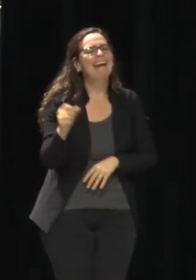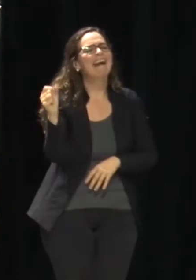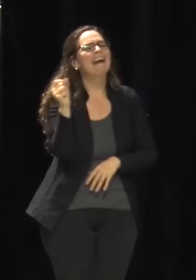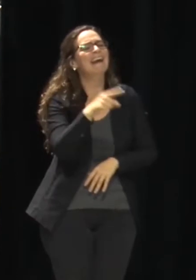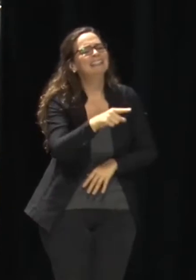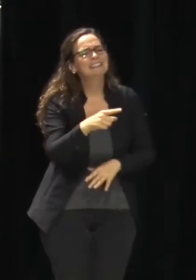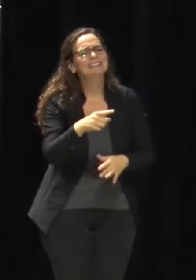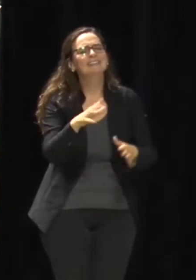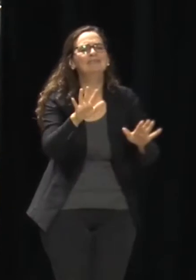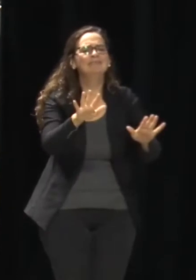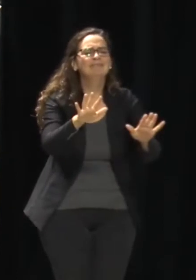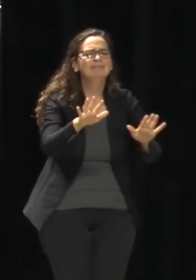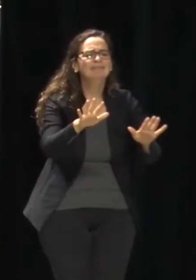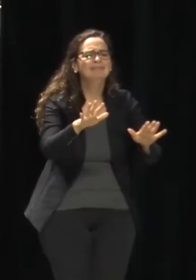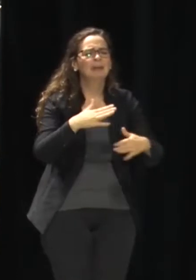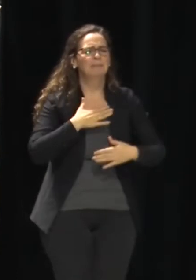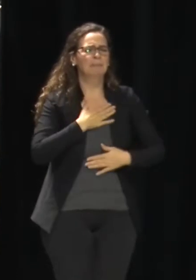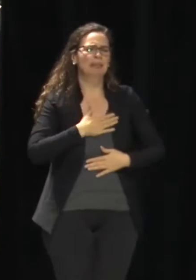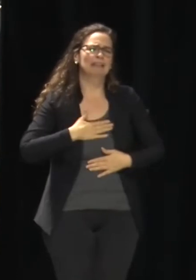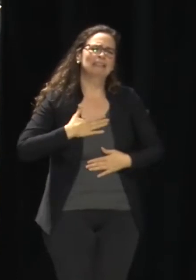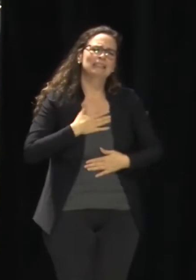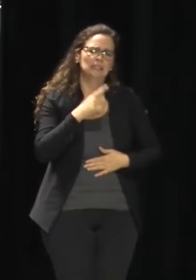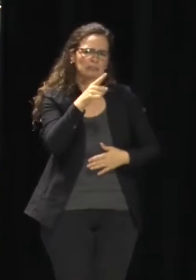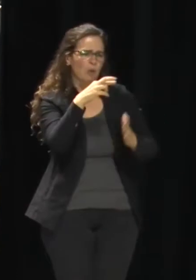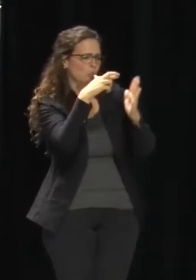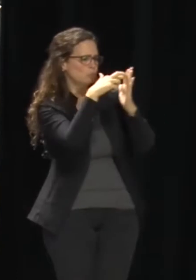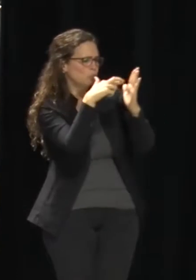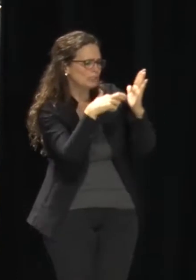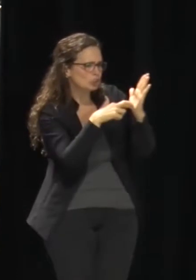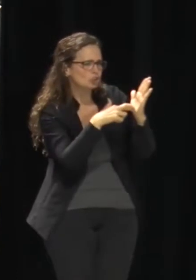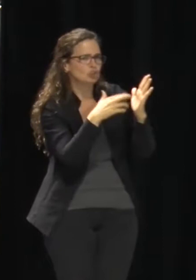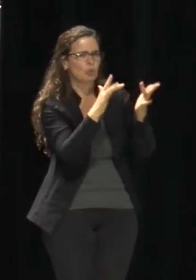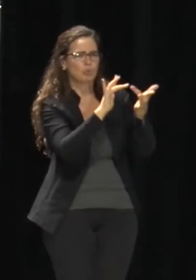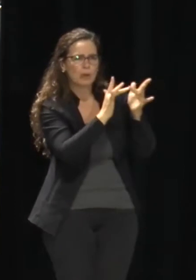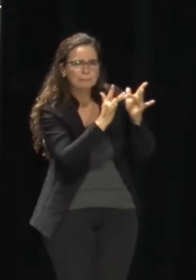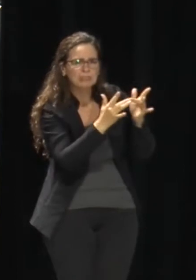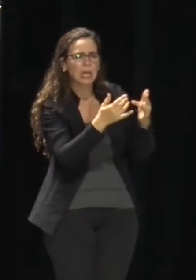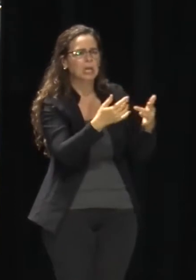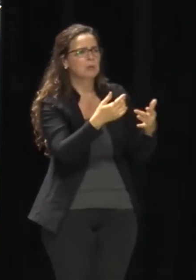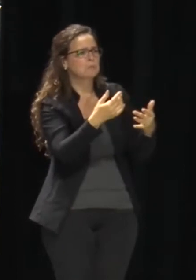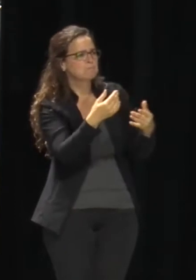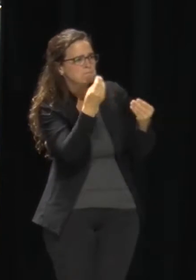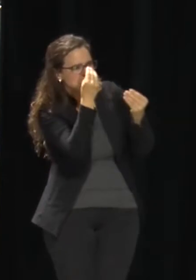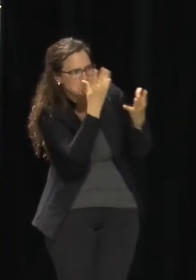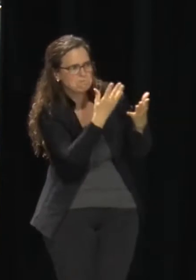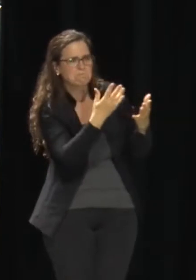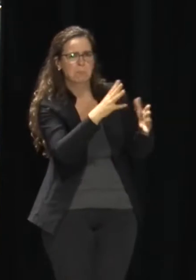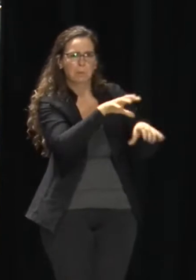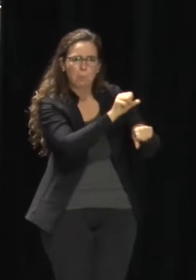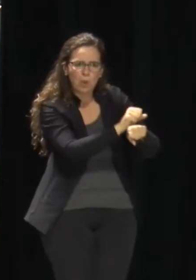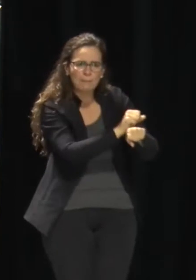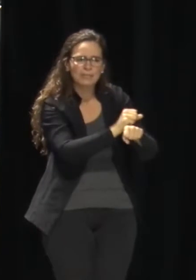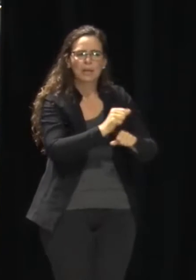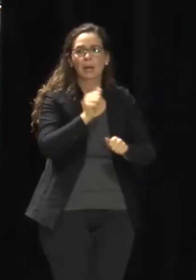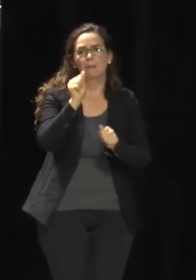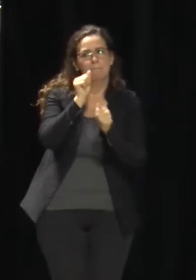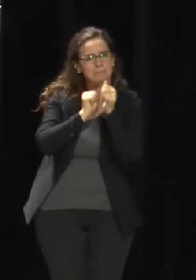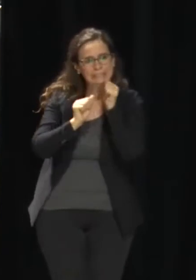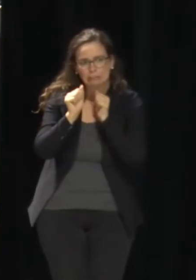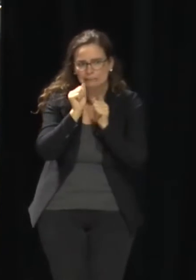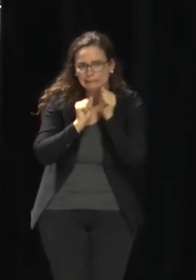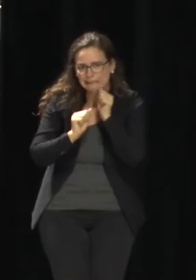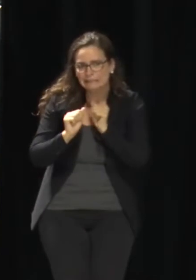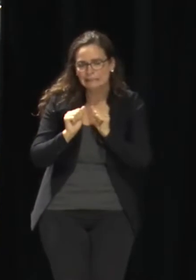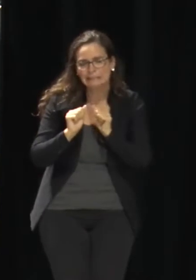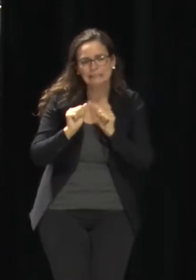points here. Upstate is on track to answer 6,000 calls this week. Prior